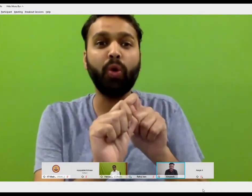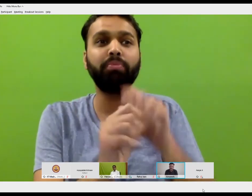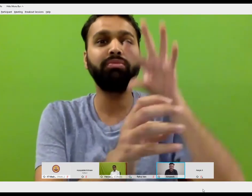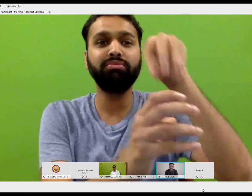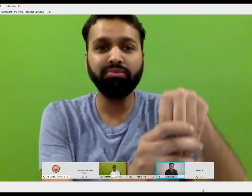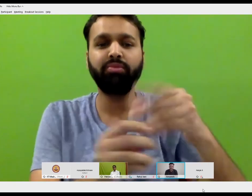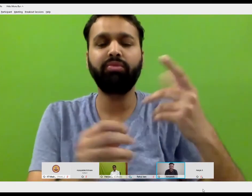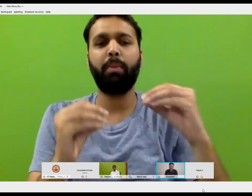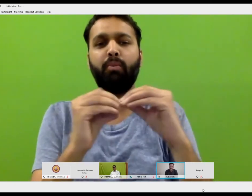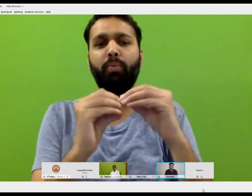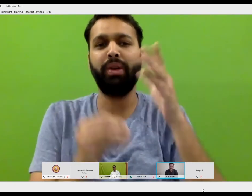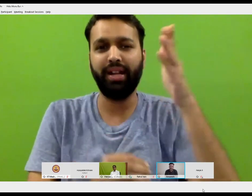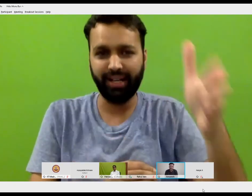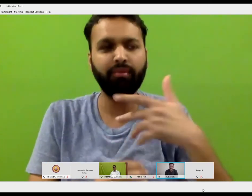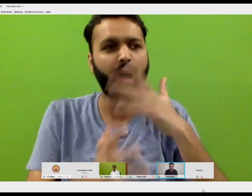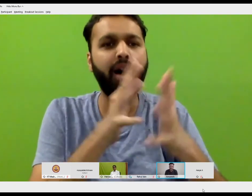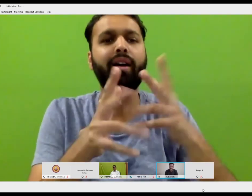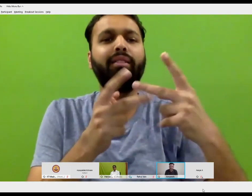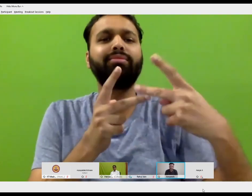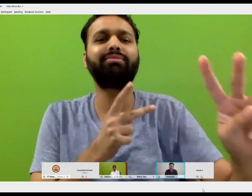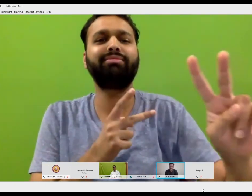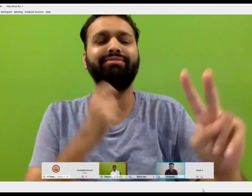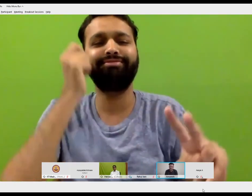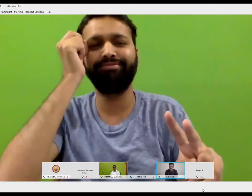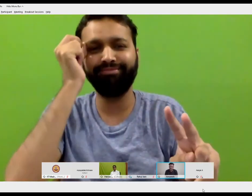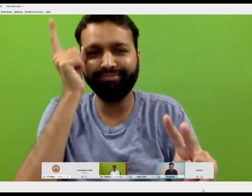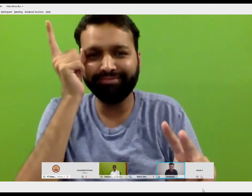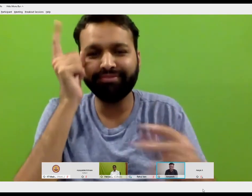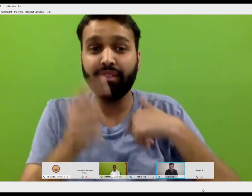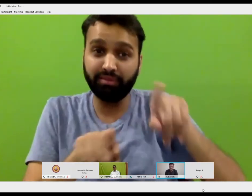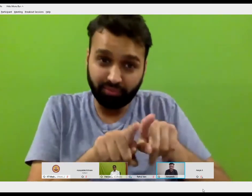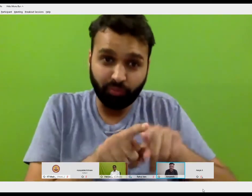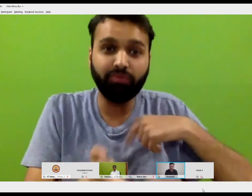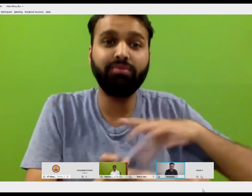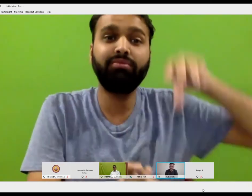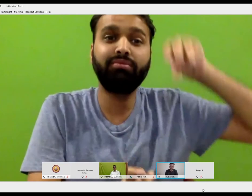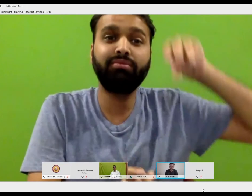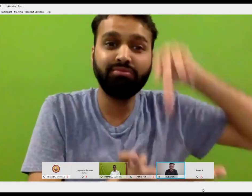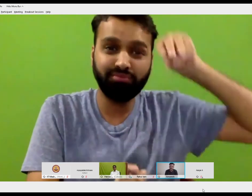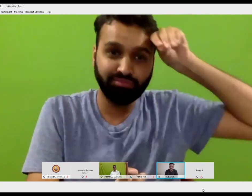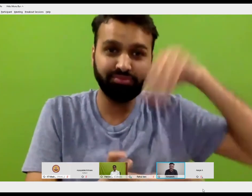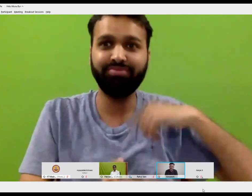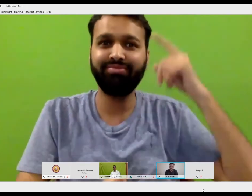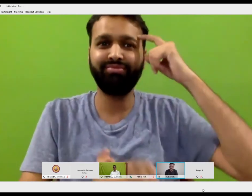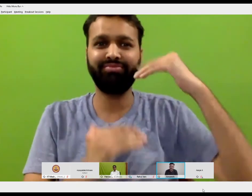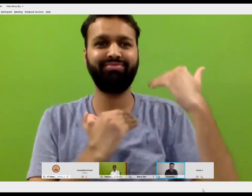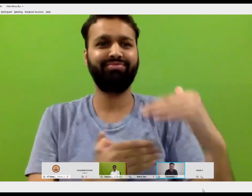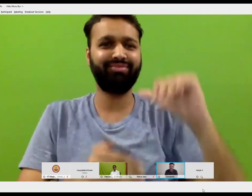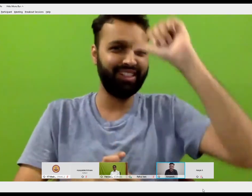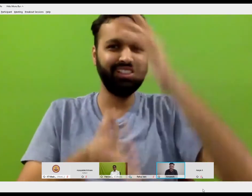So I was very interested, you know, like to continue in this field. So I joined as an